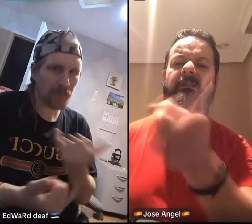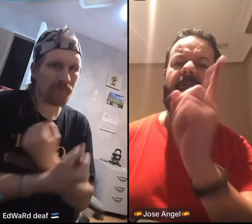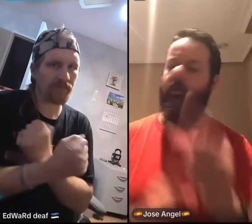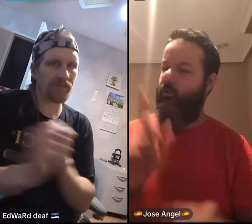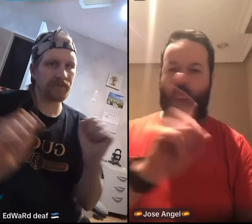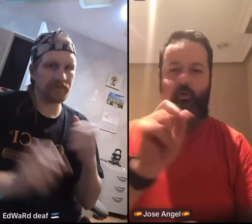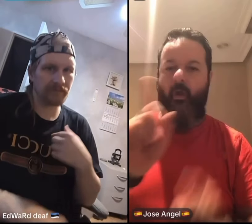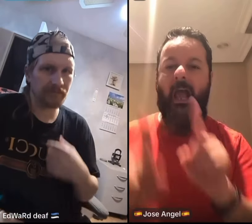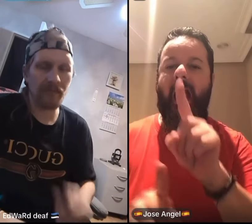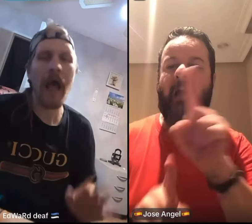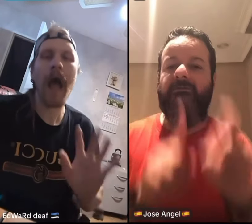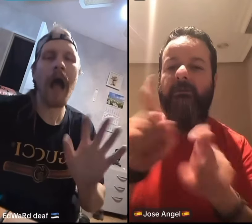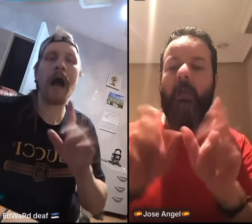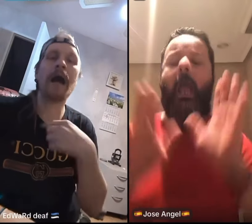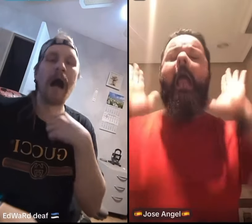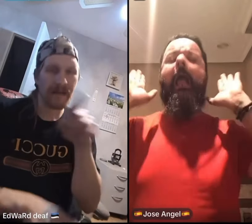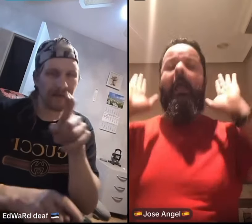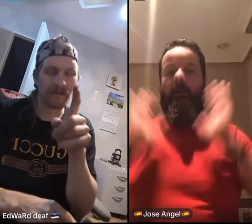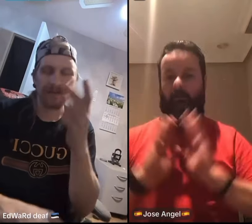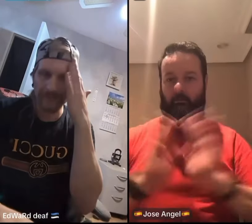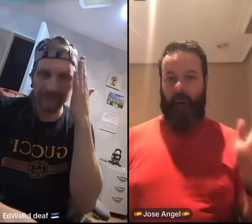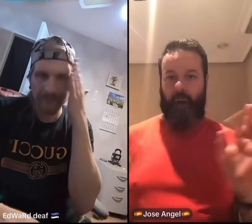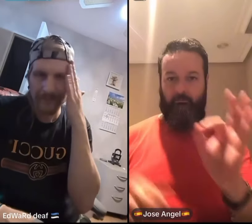from me. So you think you got dark?